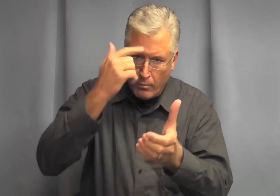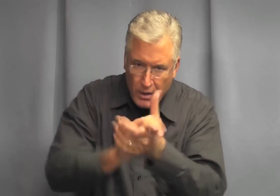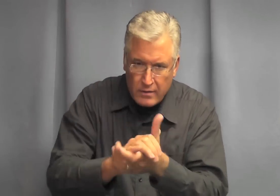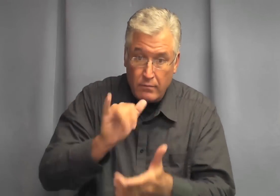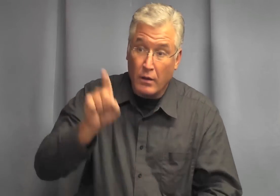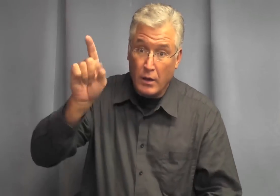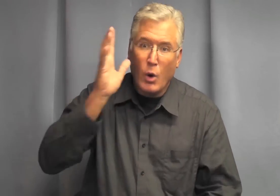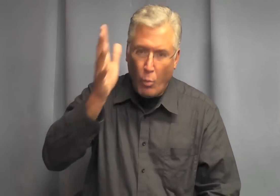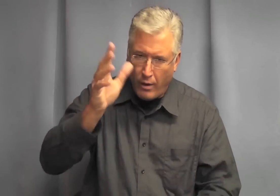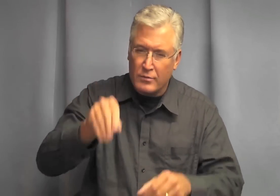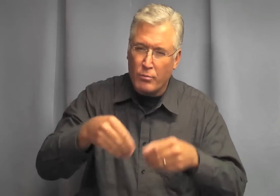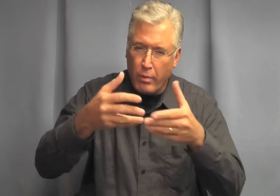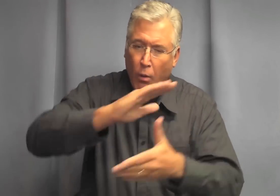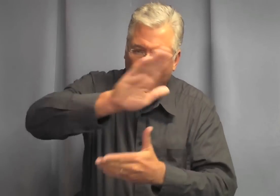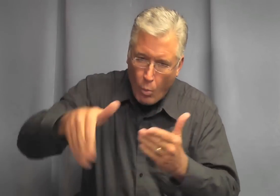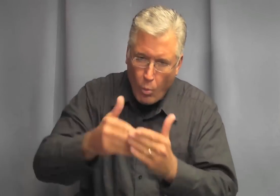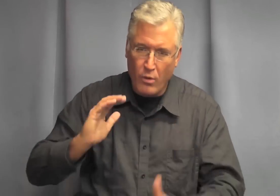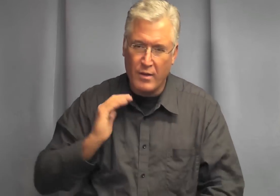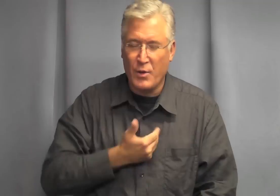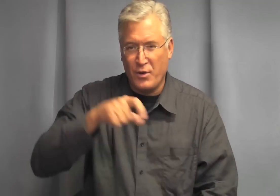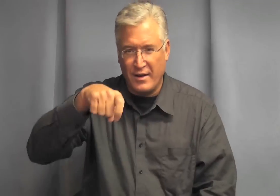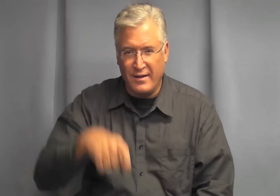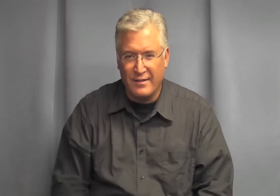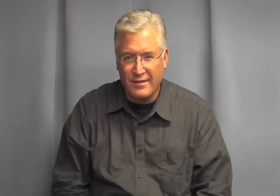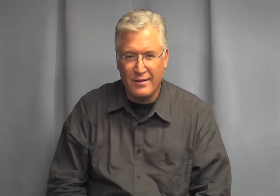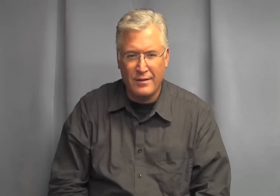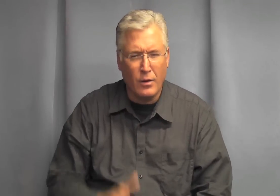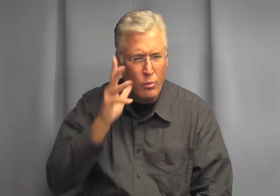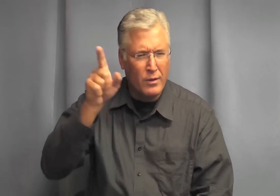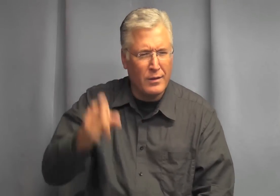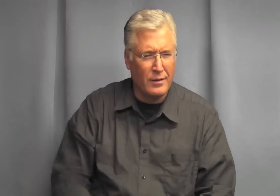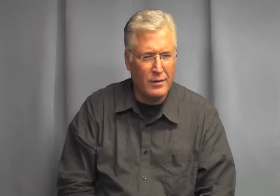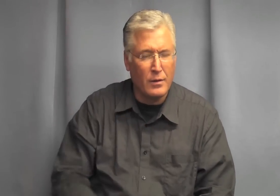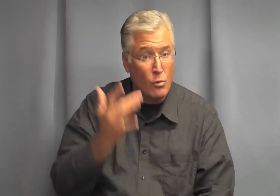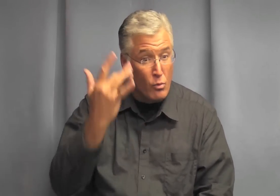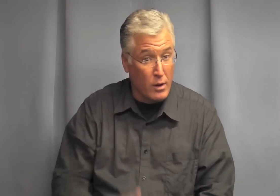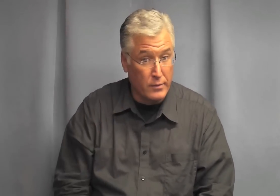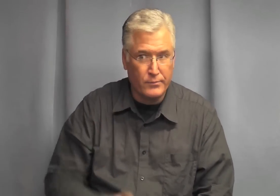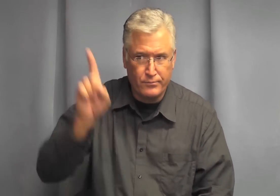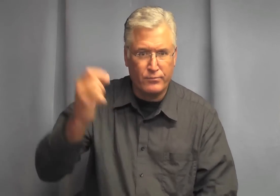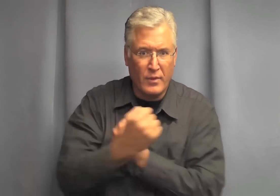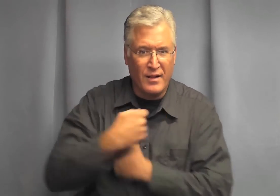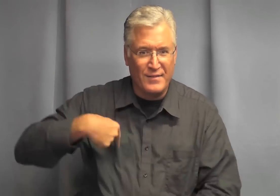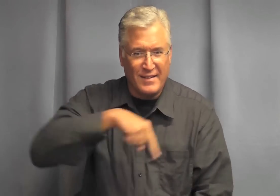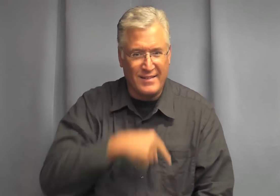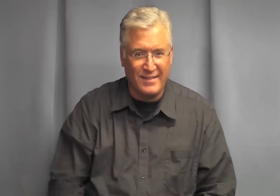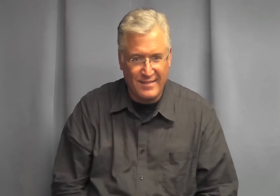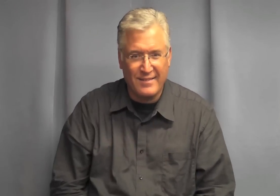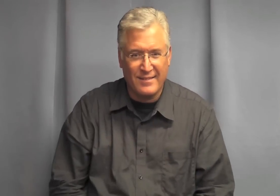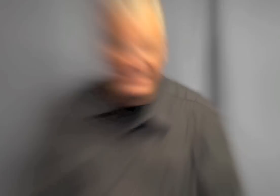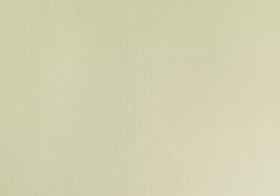call and to believe that he will take care of all of our needs he will why because he loves us